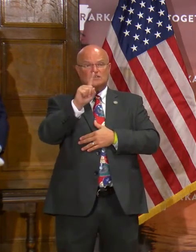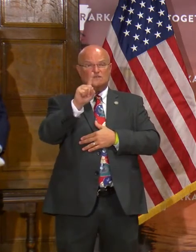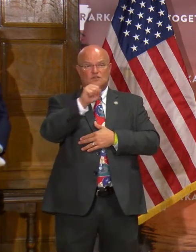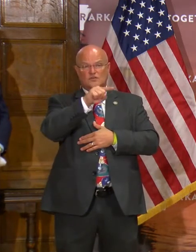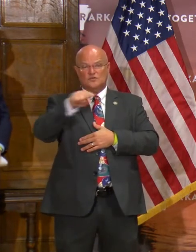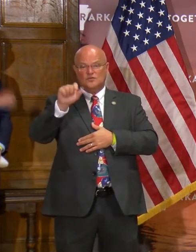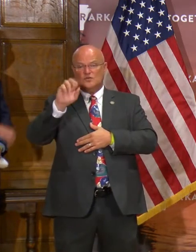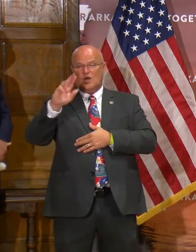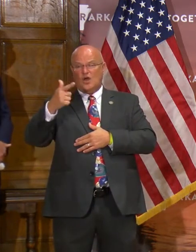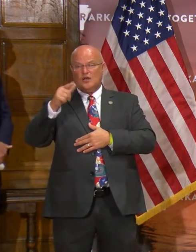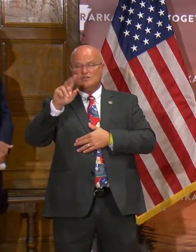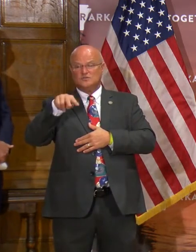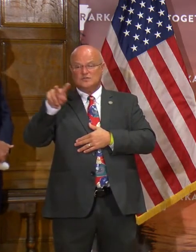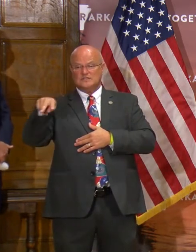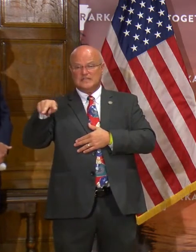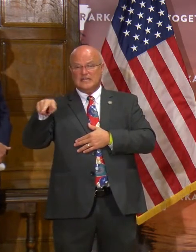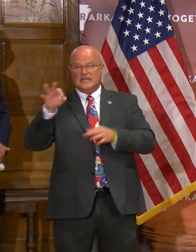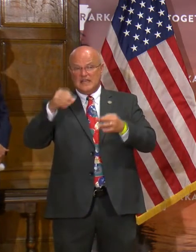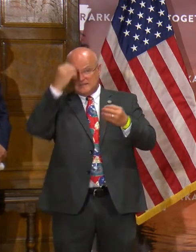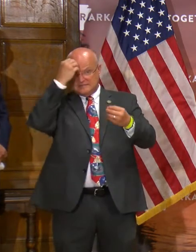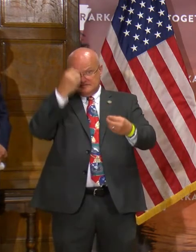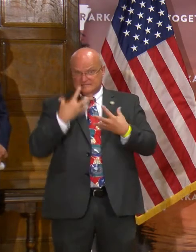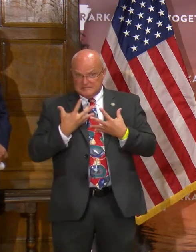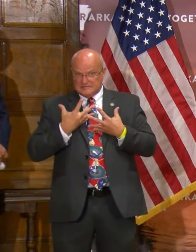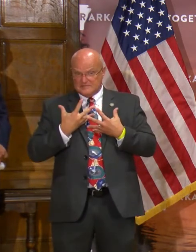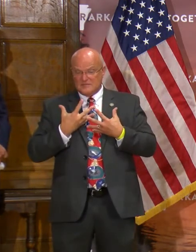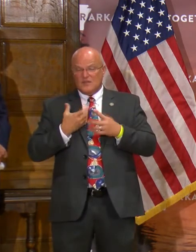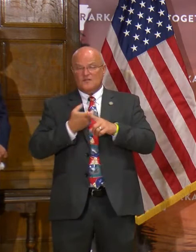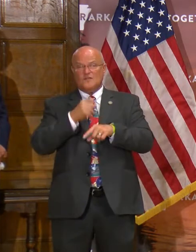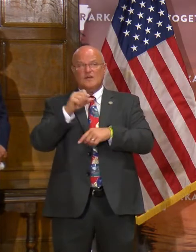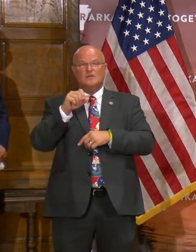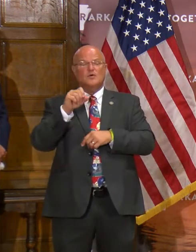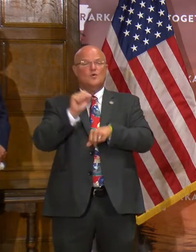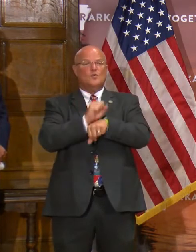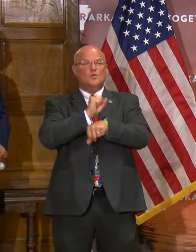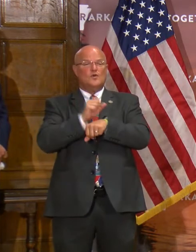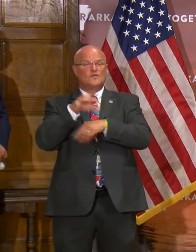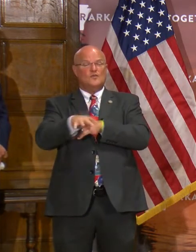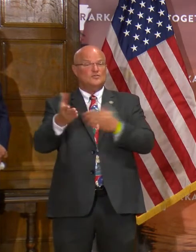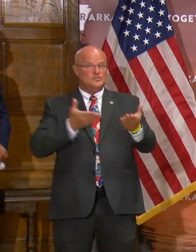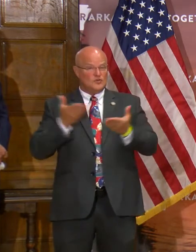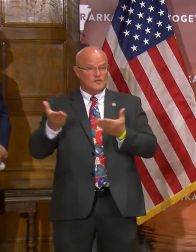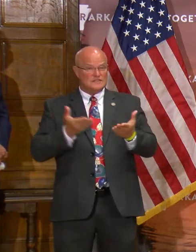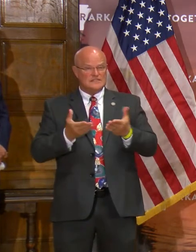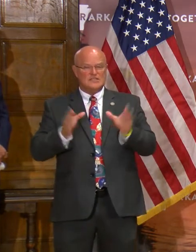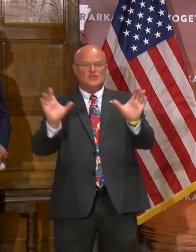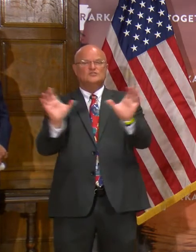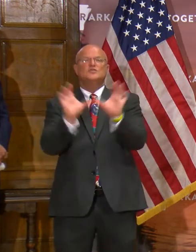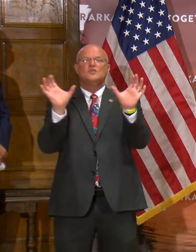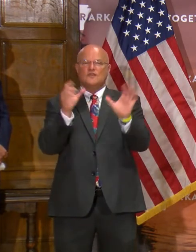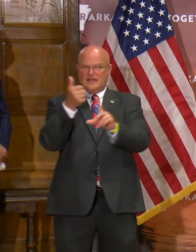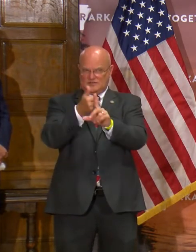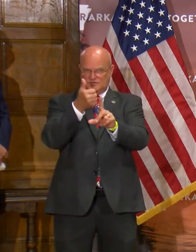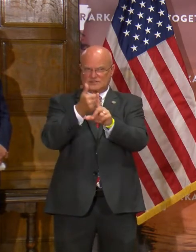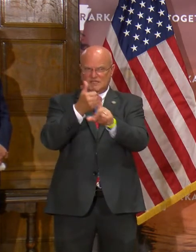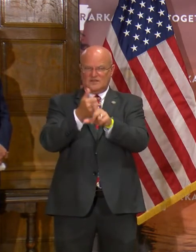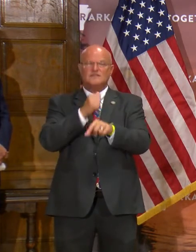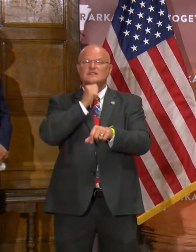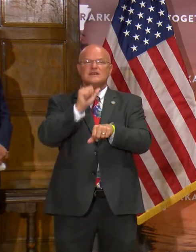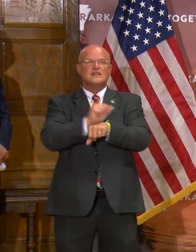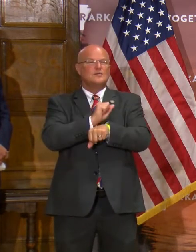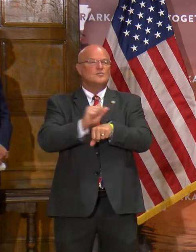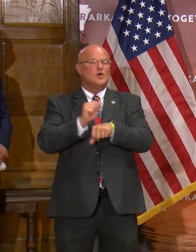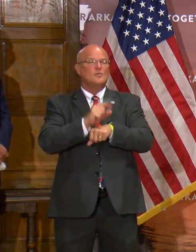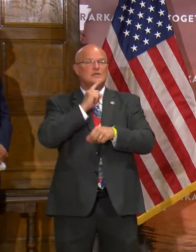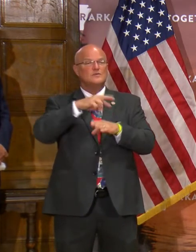22nd, you've received communications from the Department of Workforce Services, please go on and certify that your unemployment was a